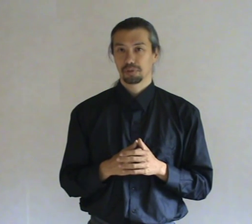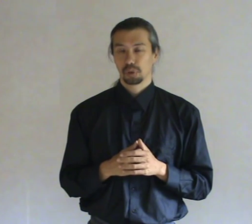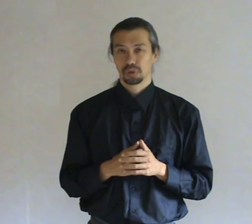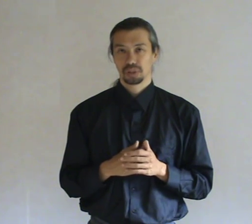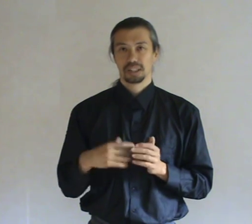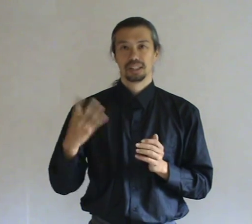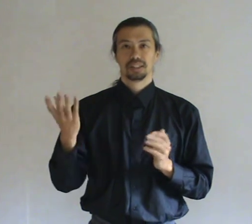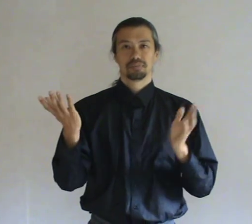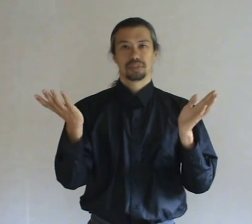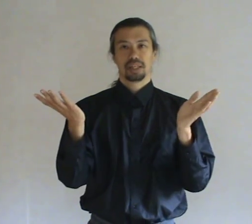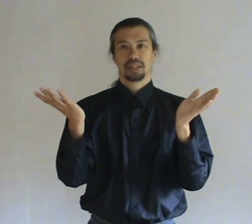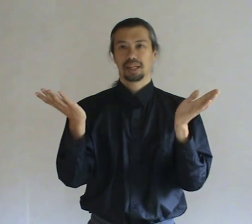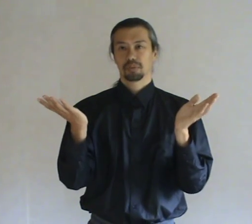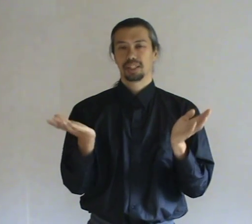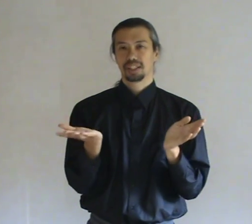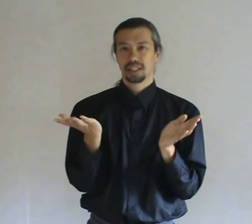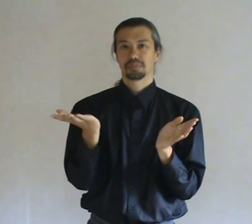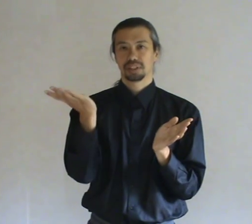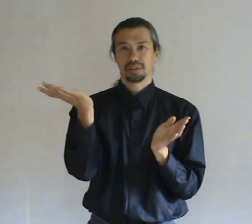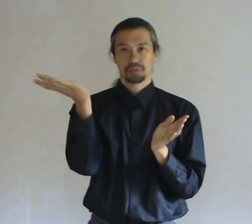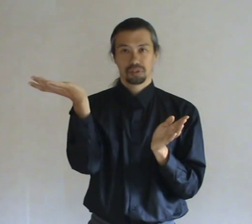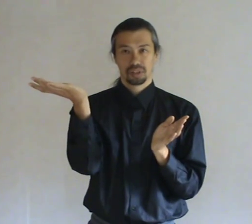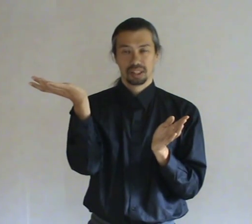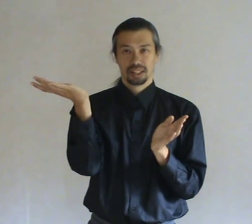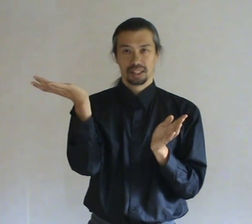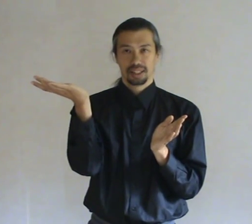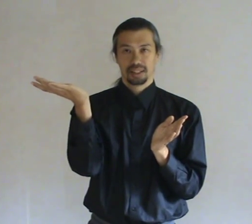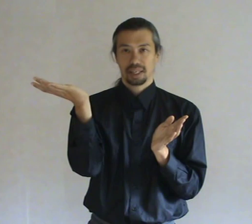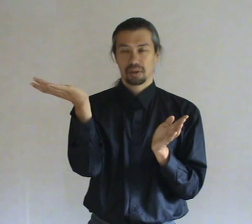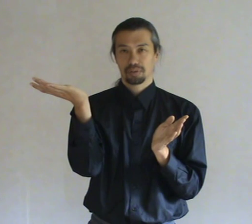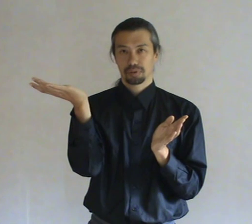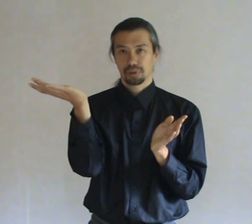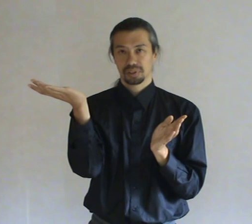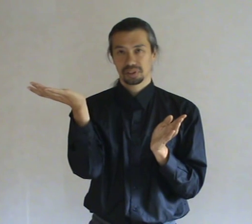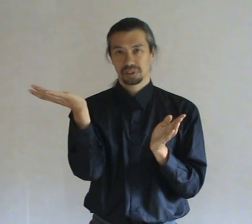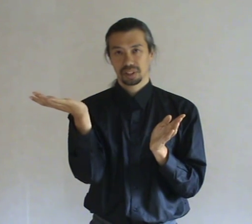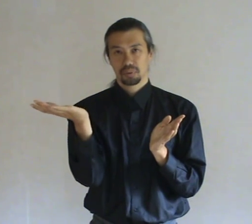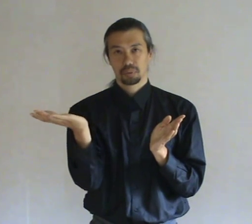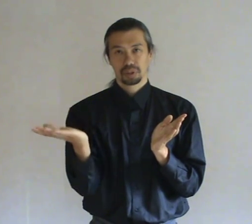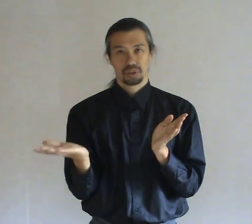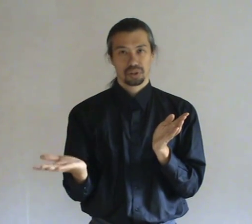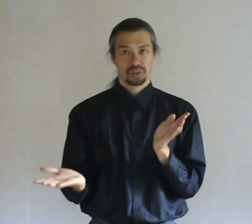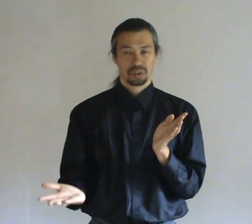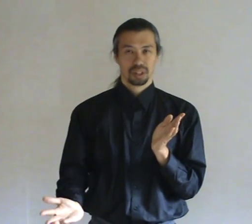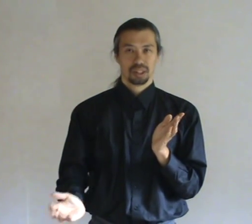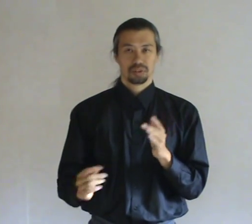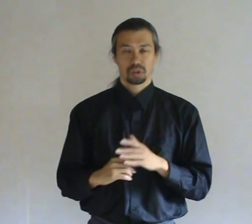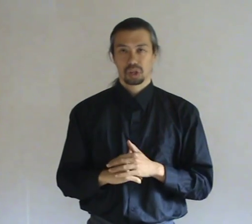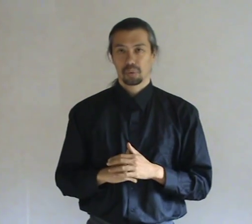food they cannot maintain themselves in our level of consciousness and they will return to the lower